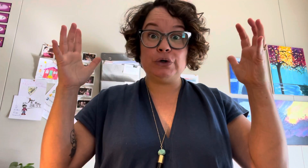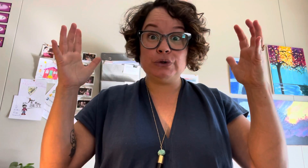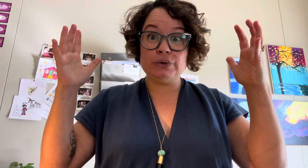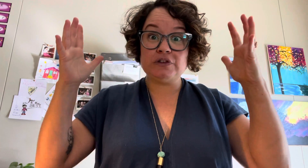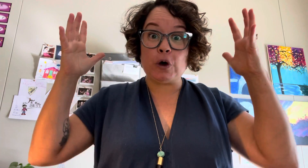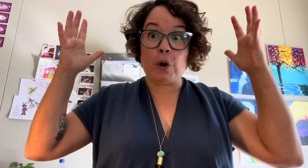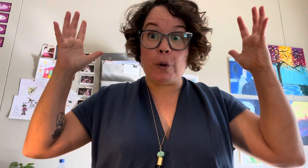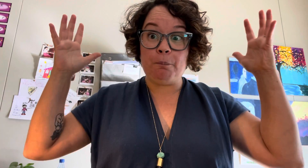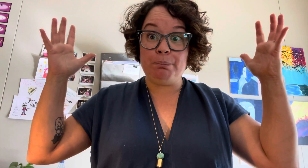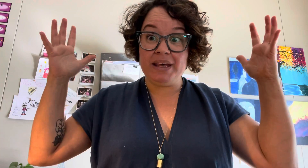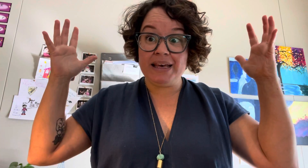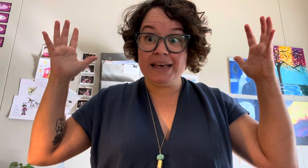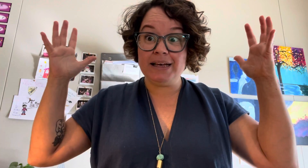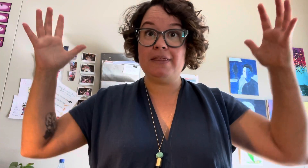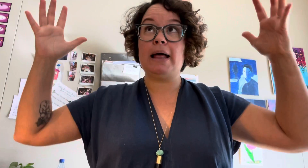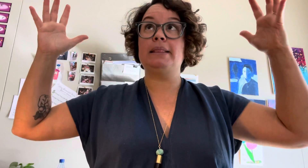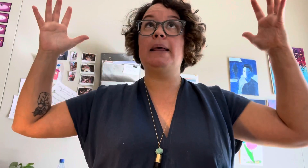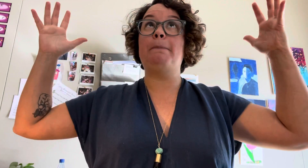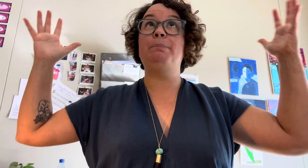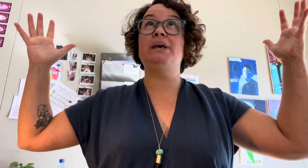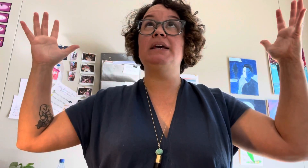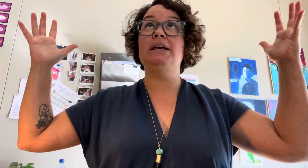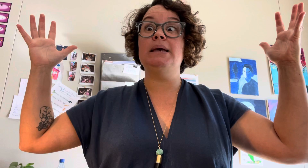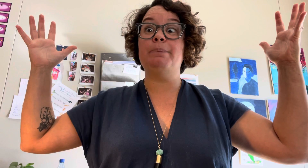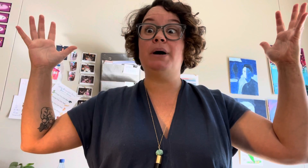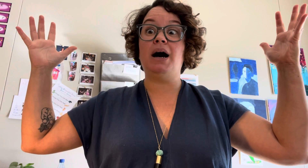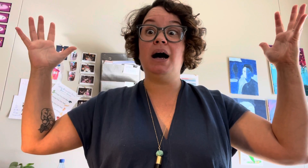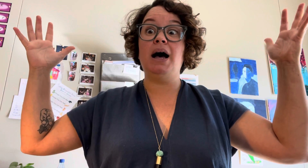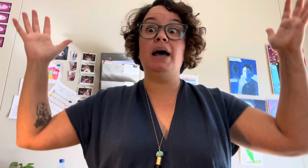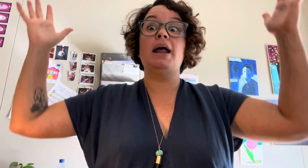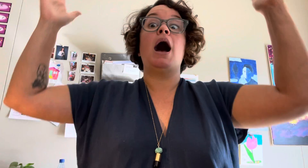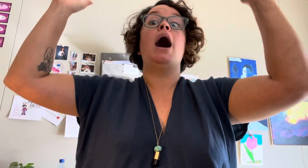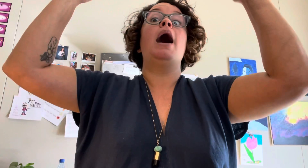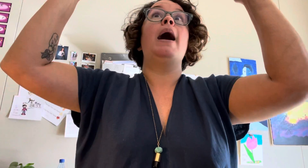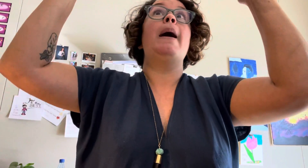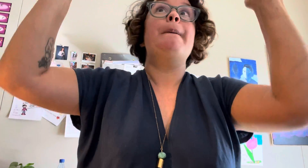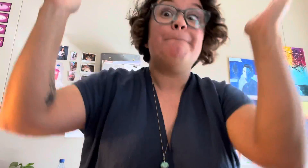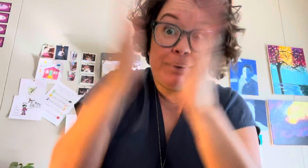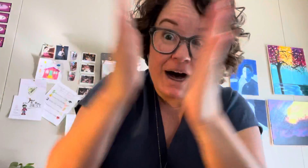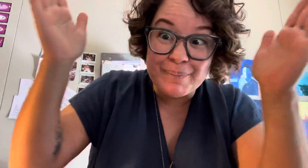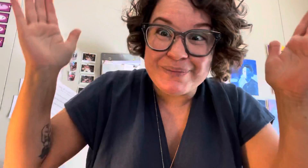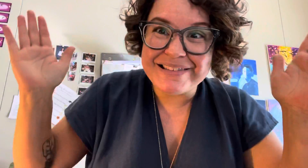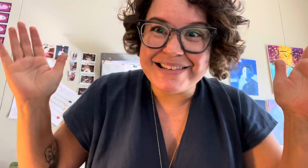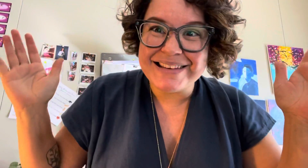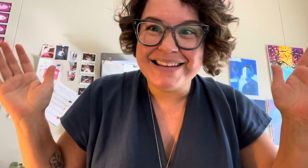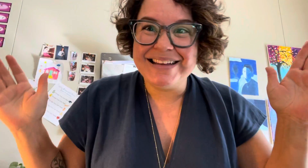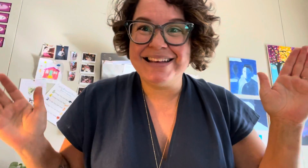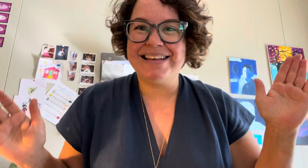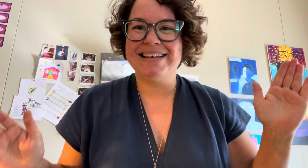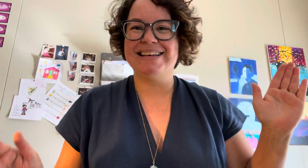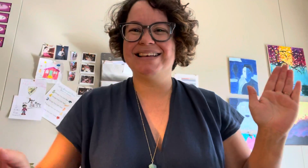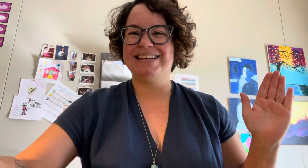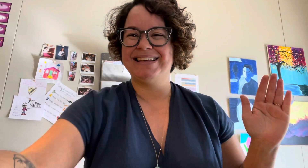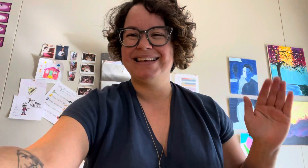so big that the pea pod popped. and this just kept yet.